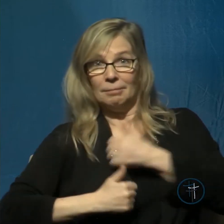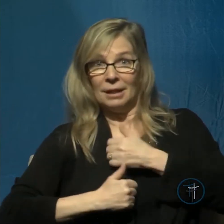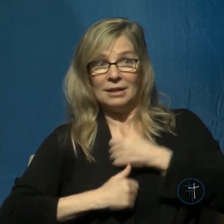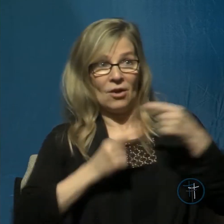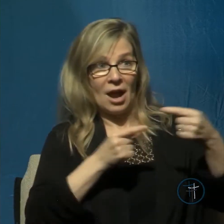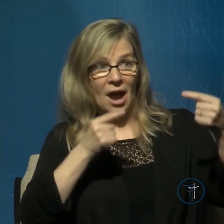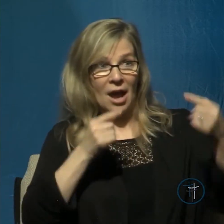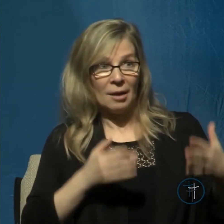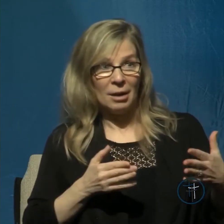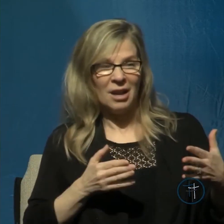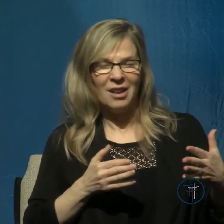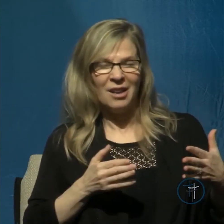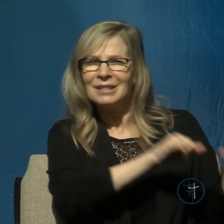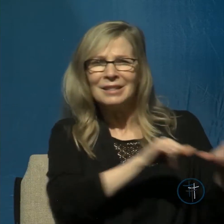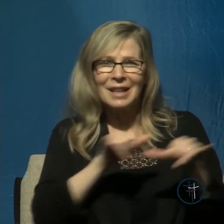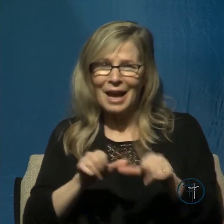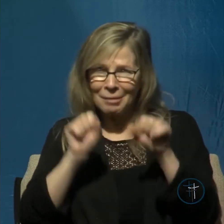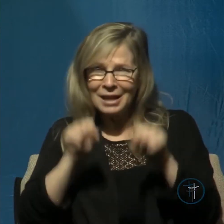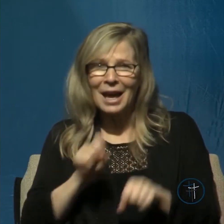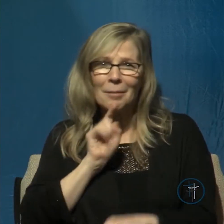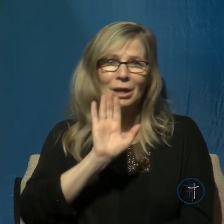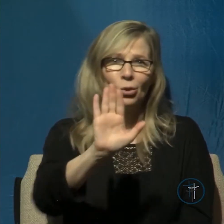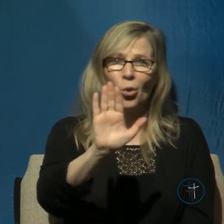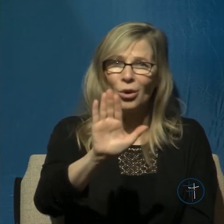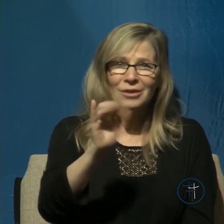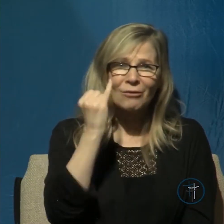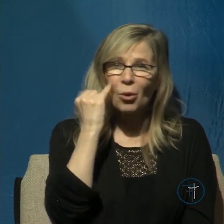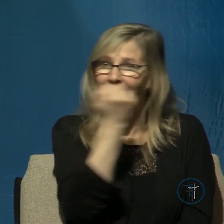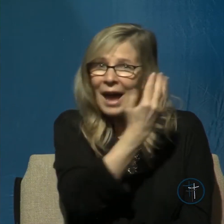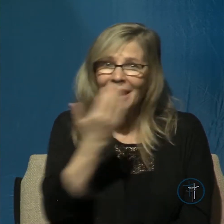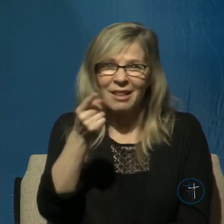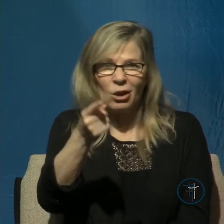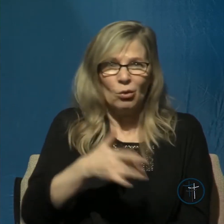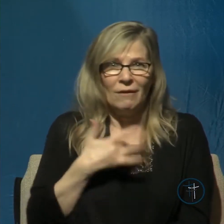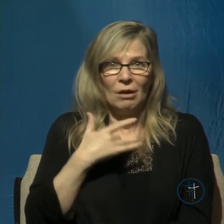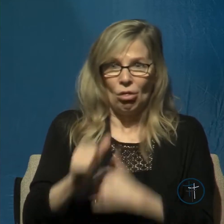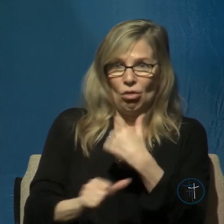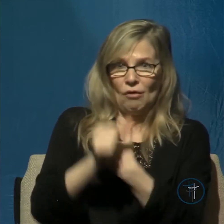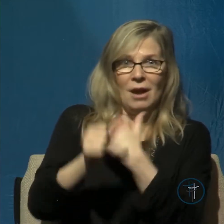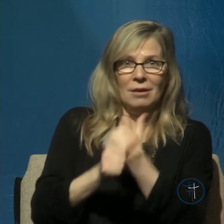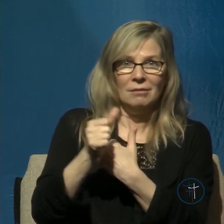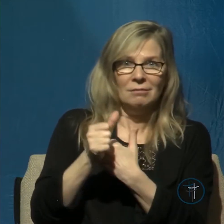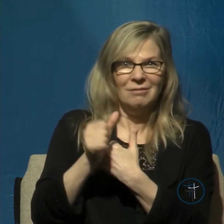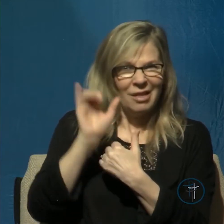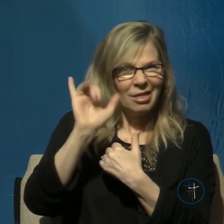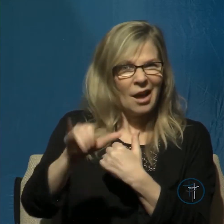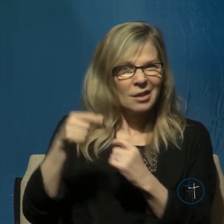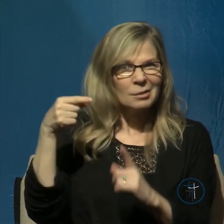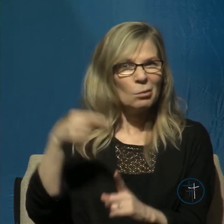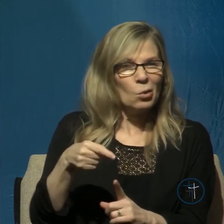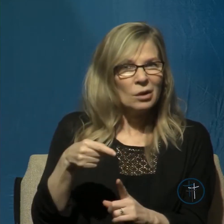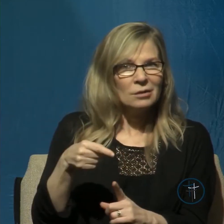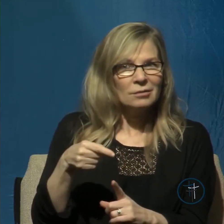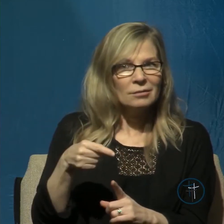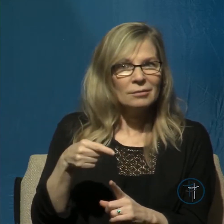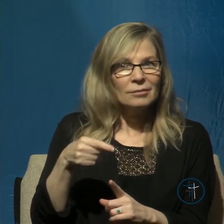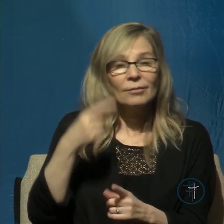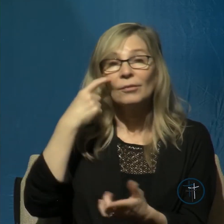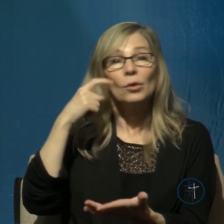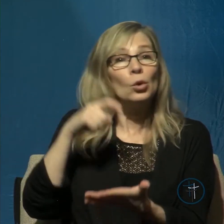anything that you feel threatened by. That's the principle. That's the point. Note this, though. The only way you can have the